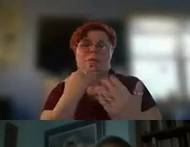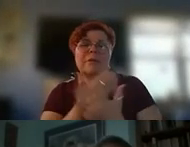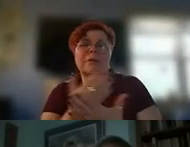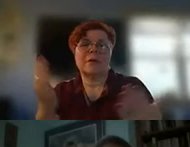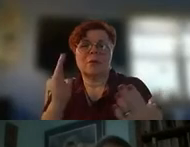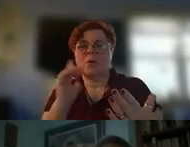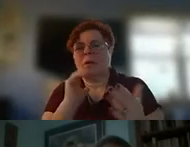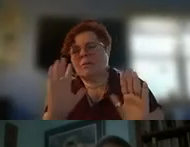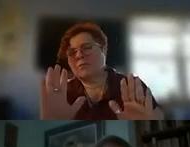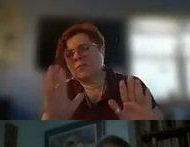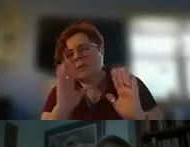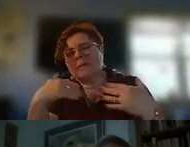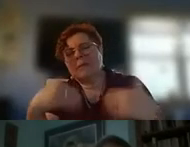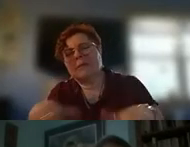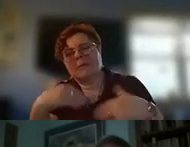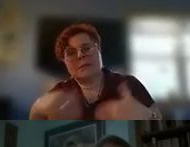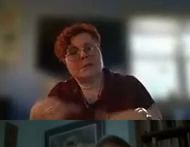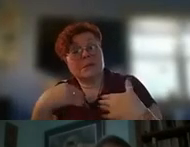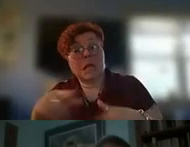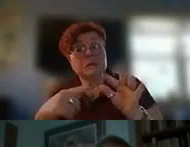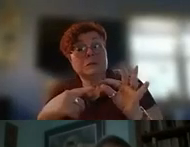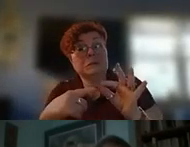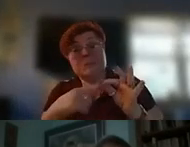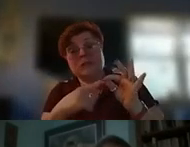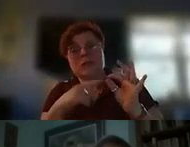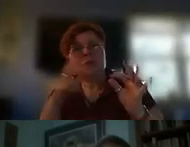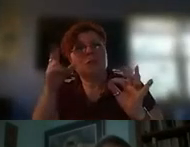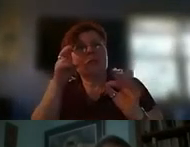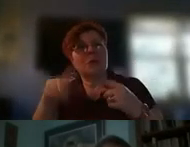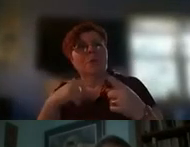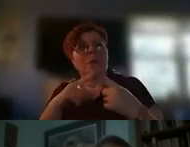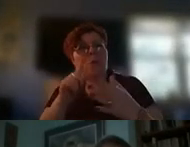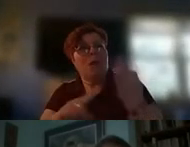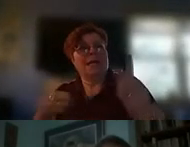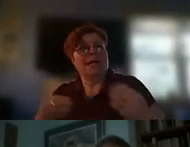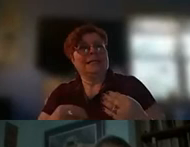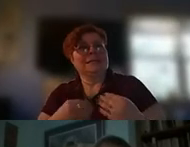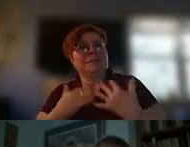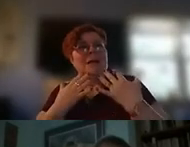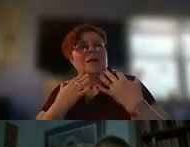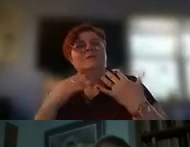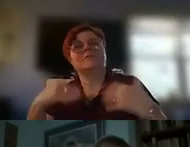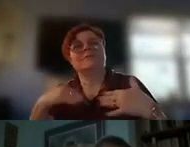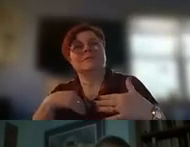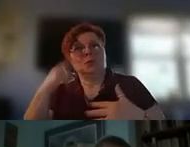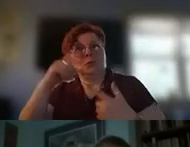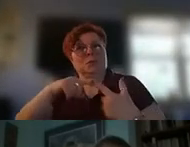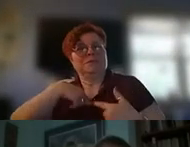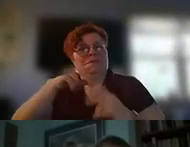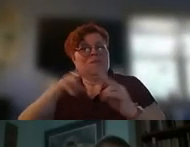wonderful to hear and especially to hear about what inspires you i find that so interesting um i i was wondering